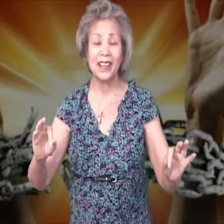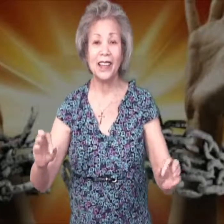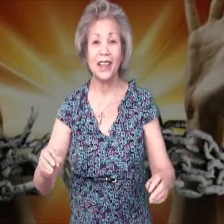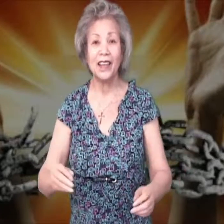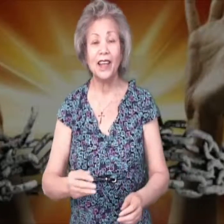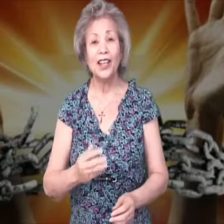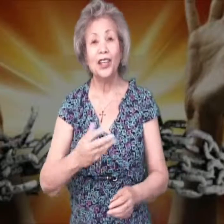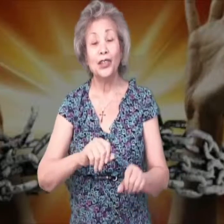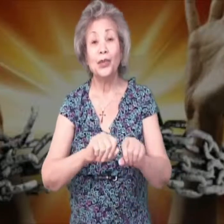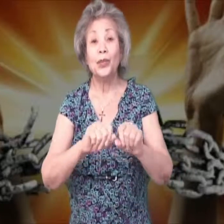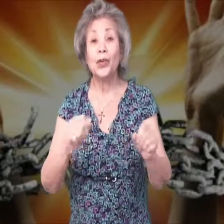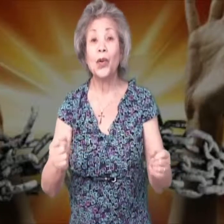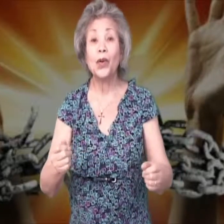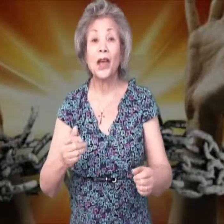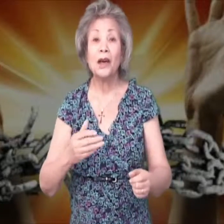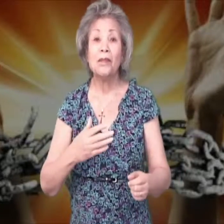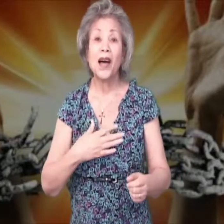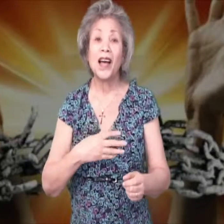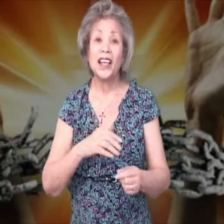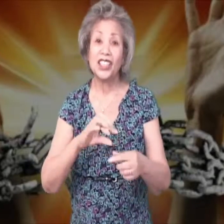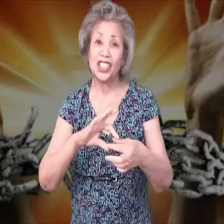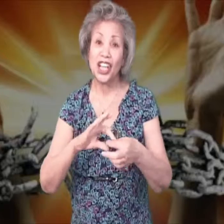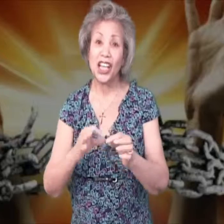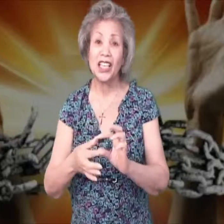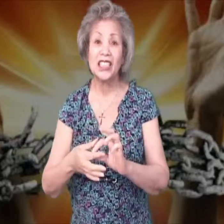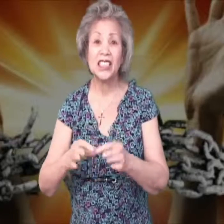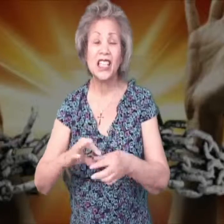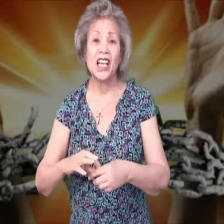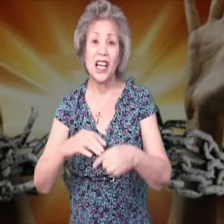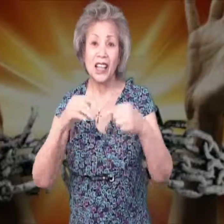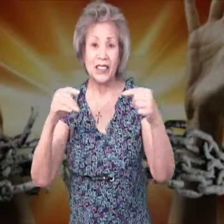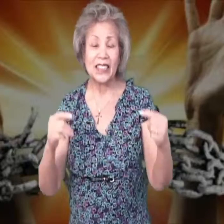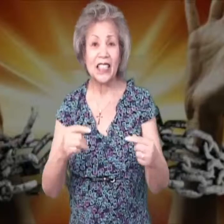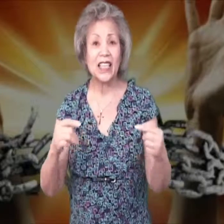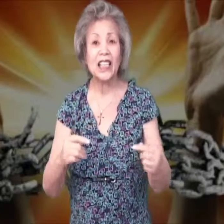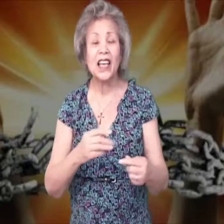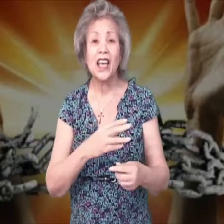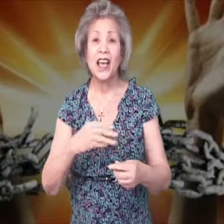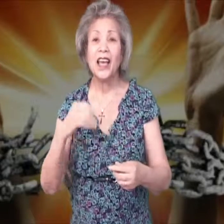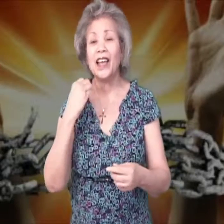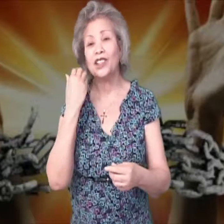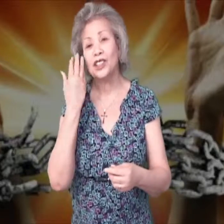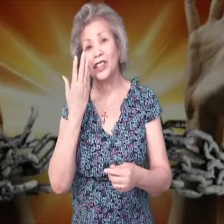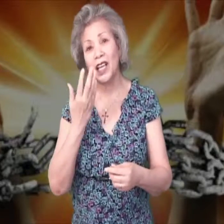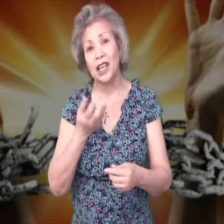You broke my chains of sin and shame,